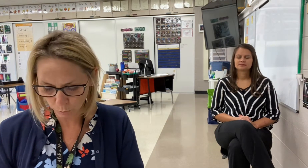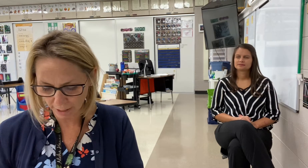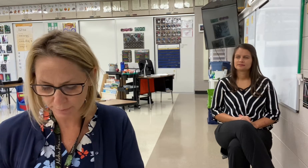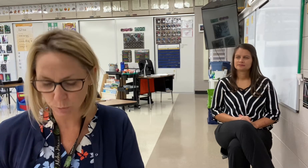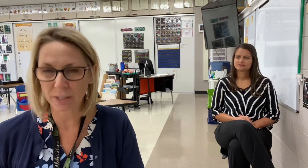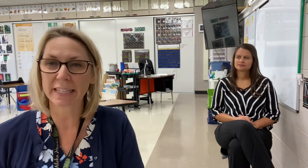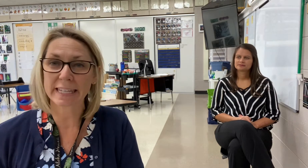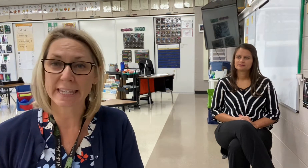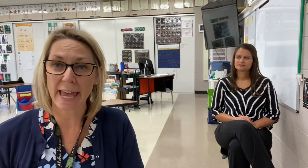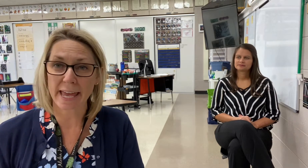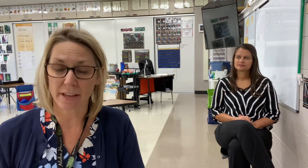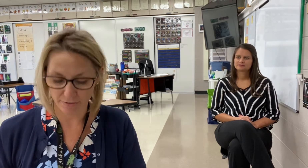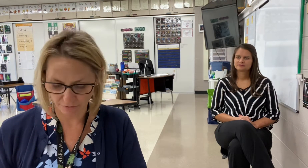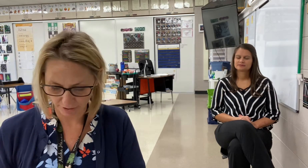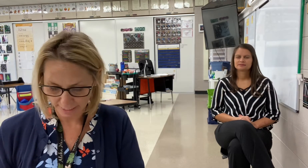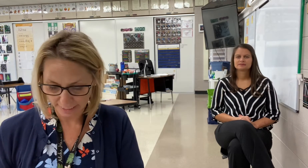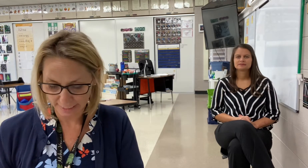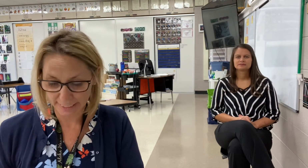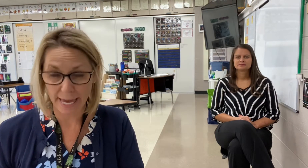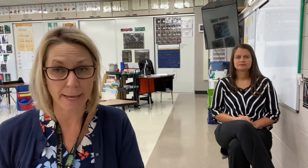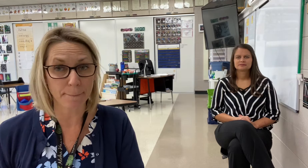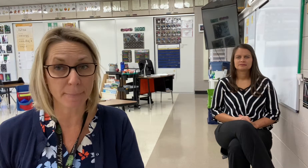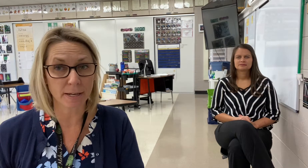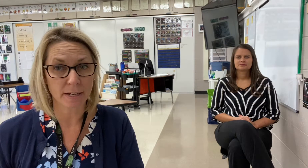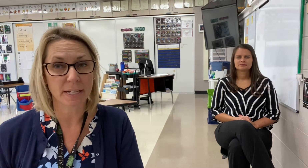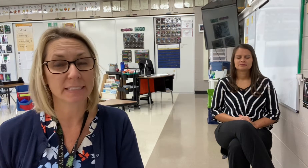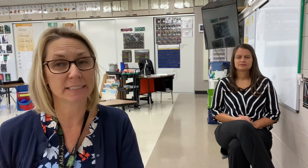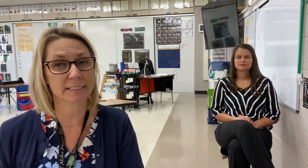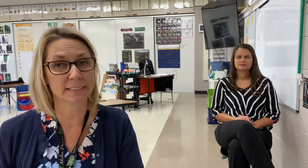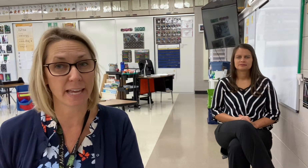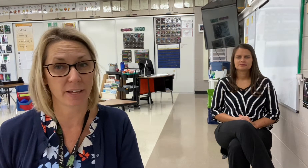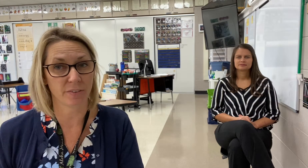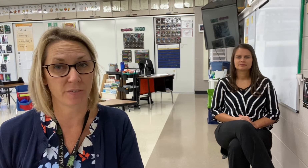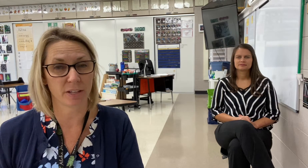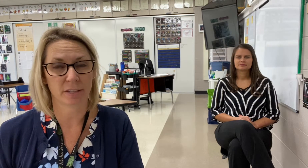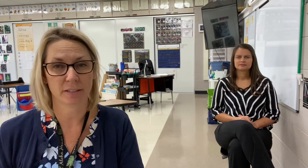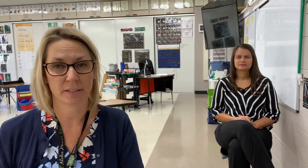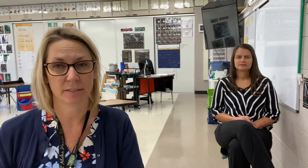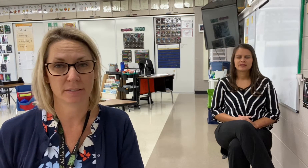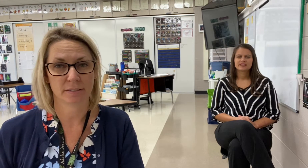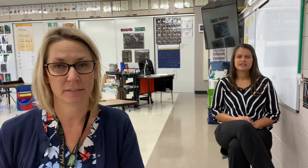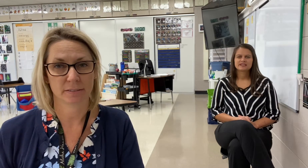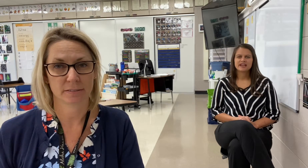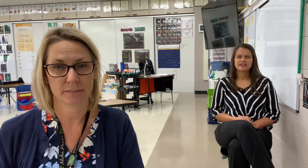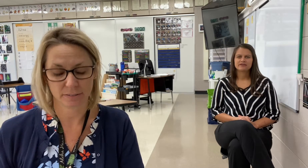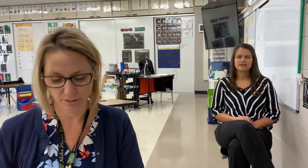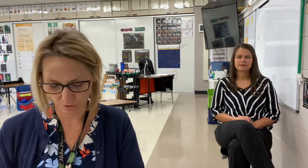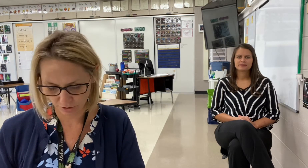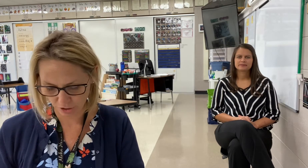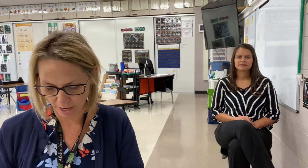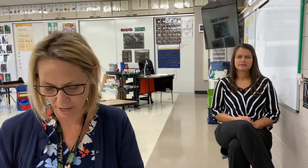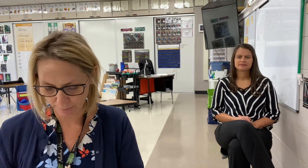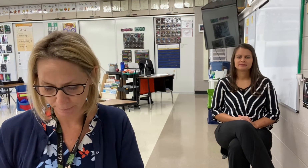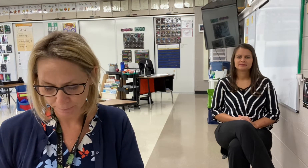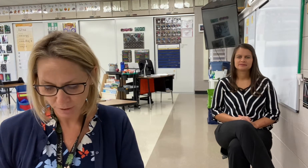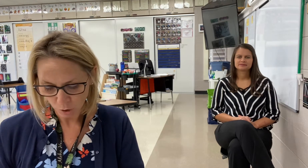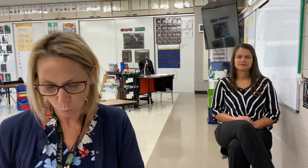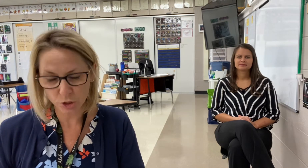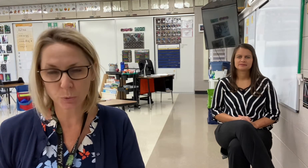rhymes with gave? Game? Save. Save. Good job. Which word